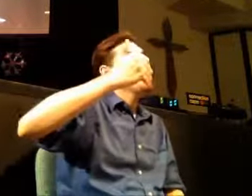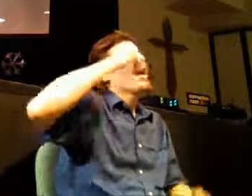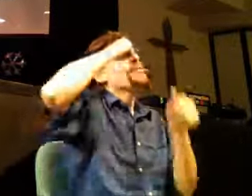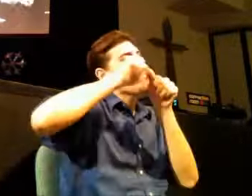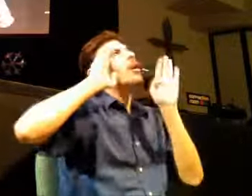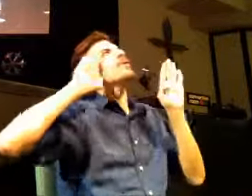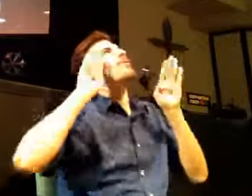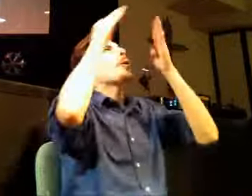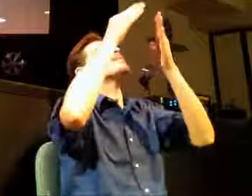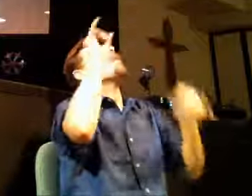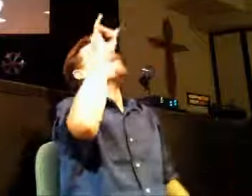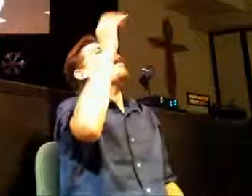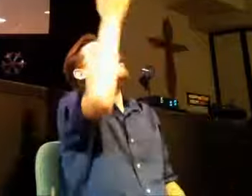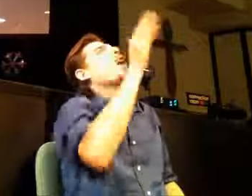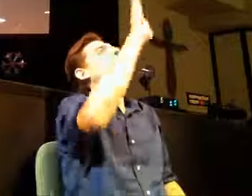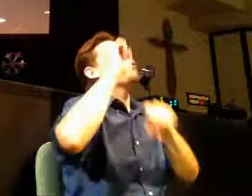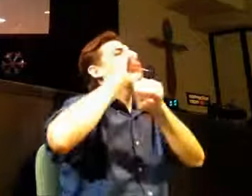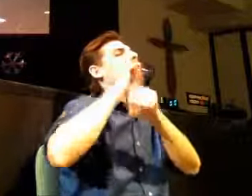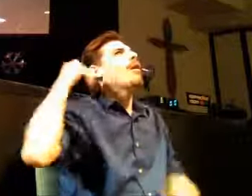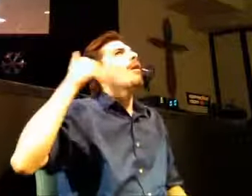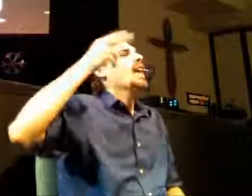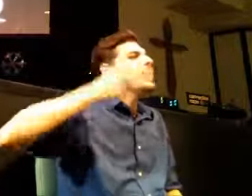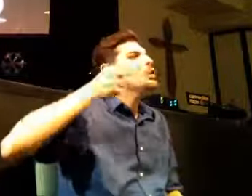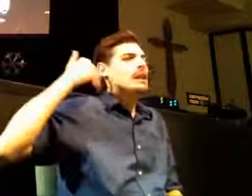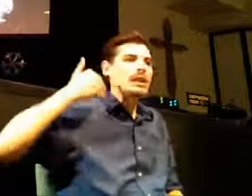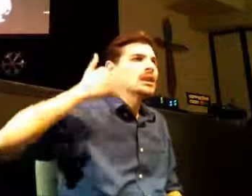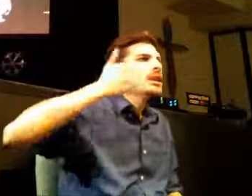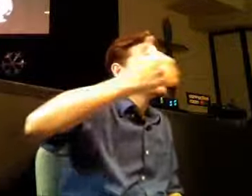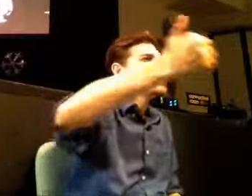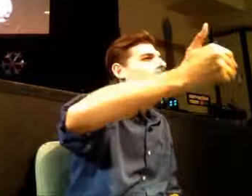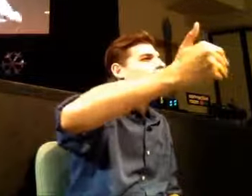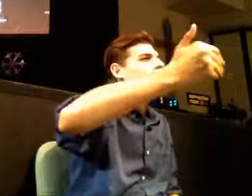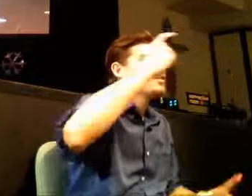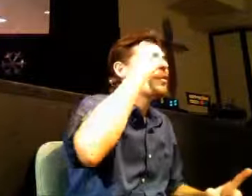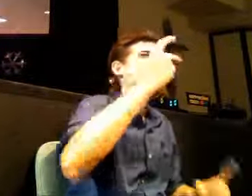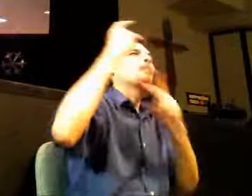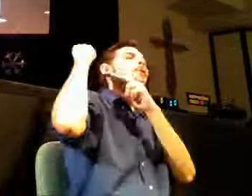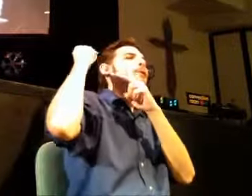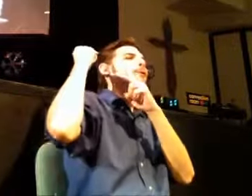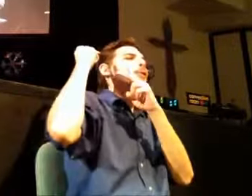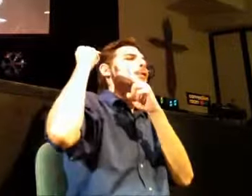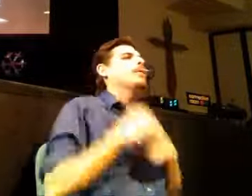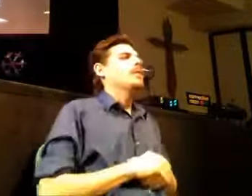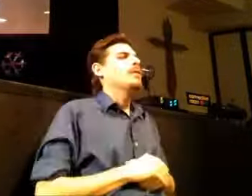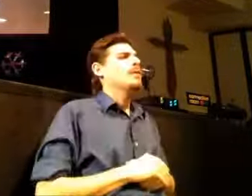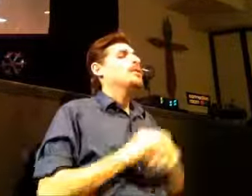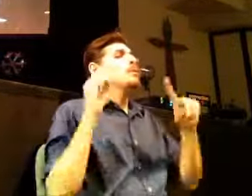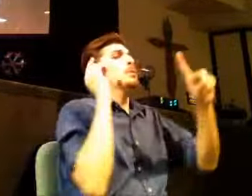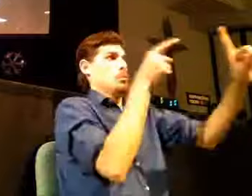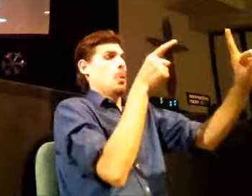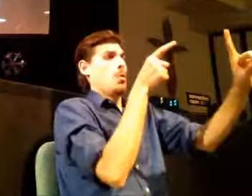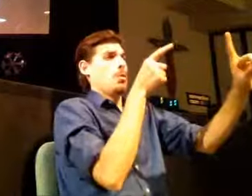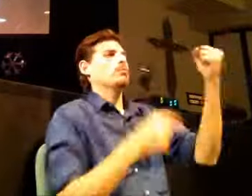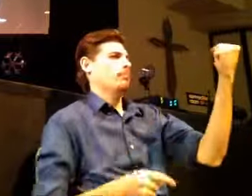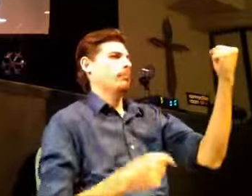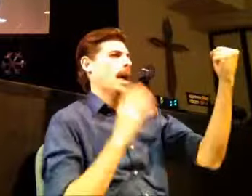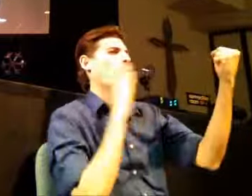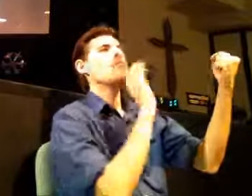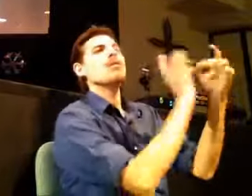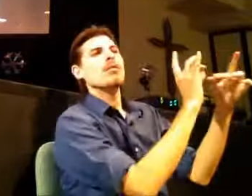he's asking them to remember their history with god so when he's saying this um what he's wanting them to do then out of this and well i'll talk about this a little bit more here this idea of remembering is this and this is really important